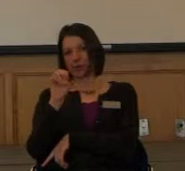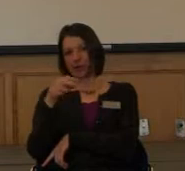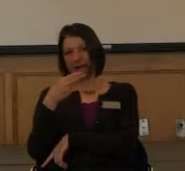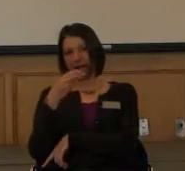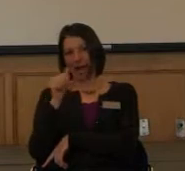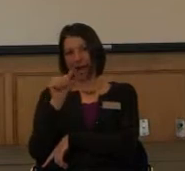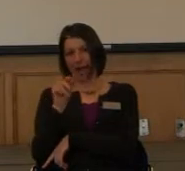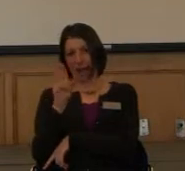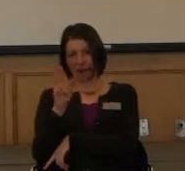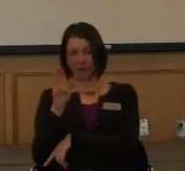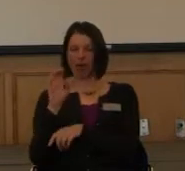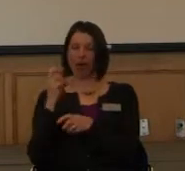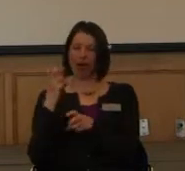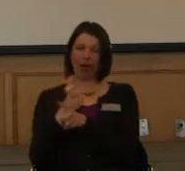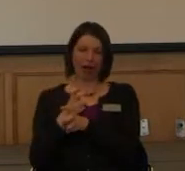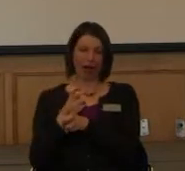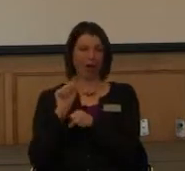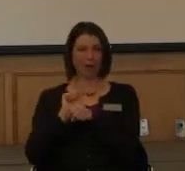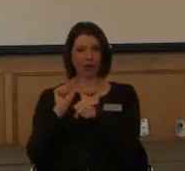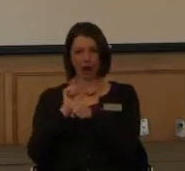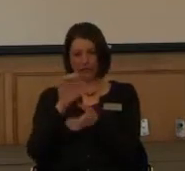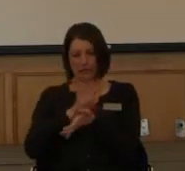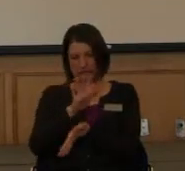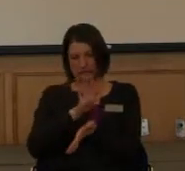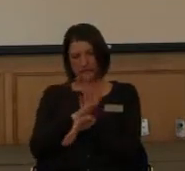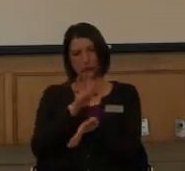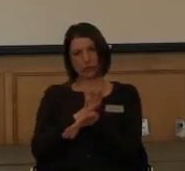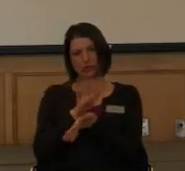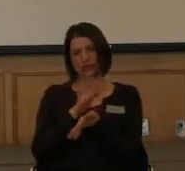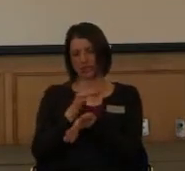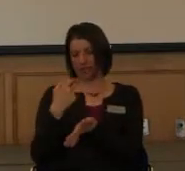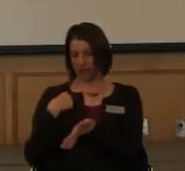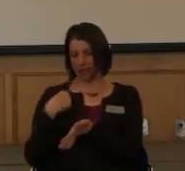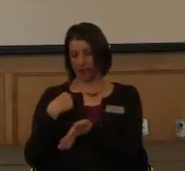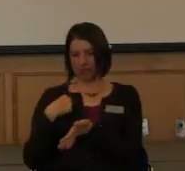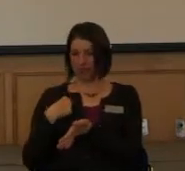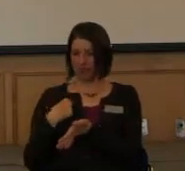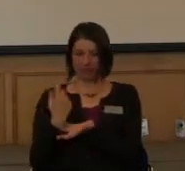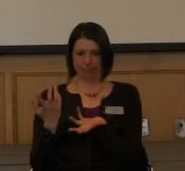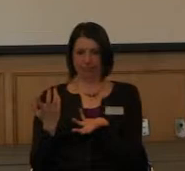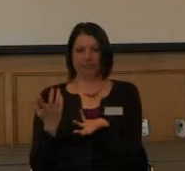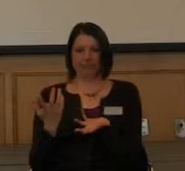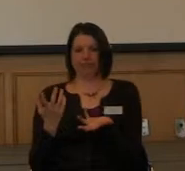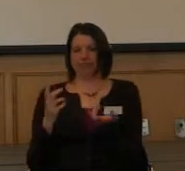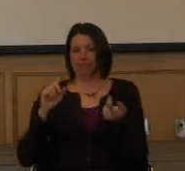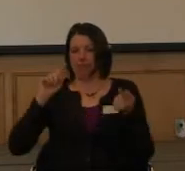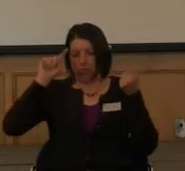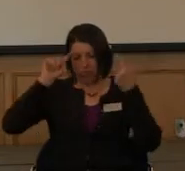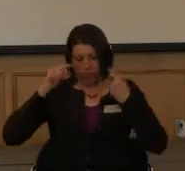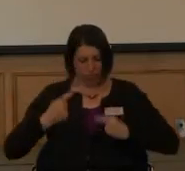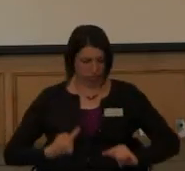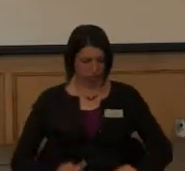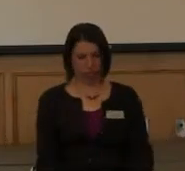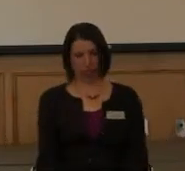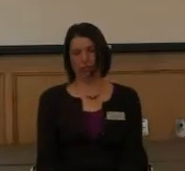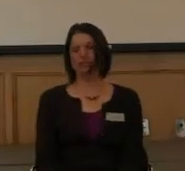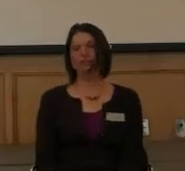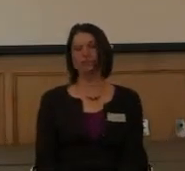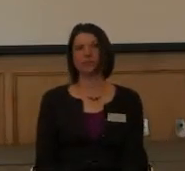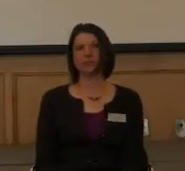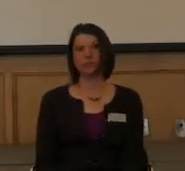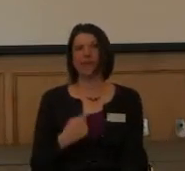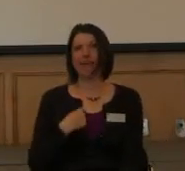when you're in a situation like that. I really hope